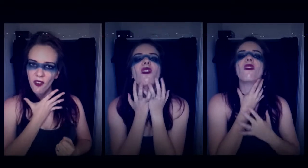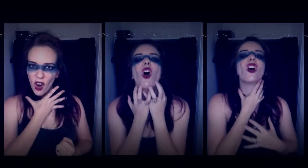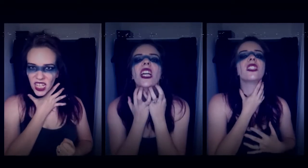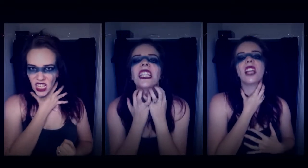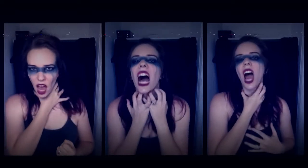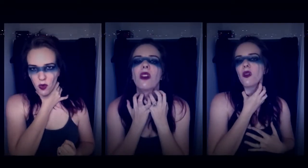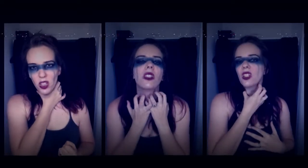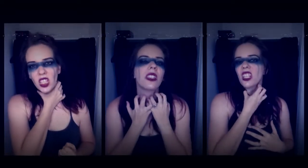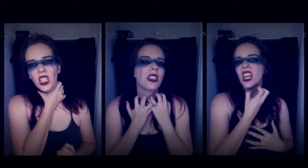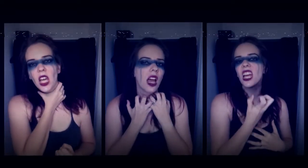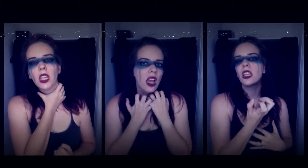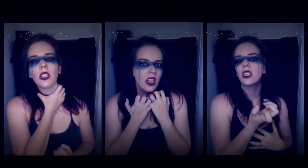voice, I would sing